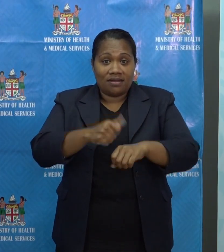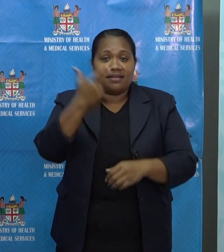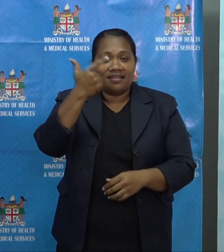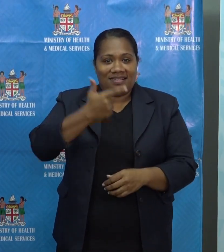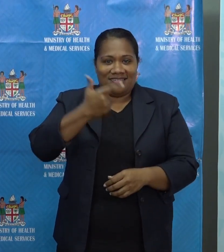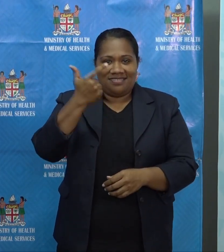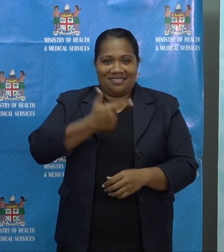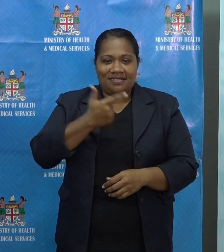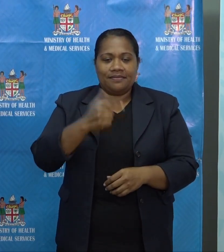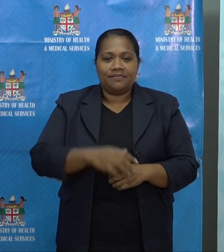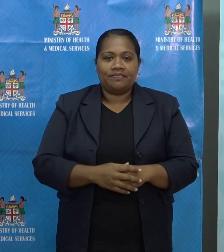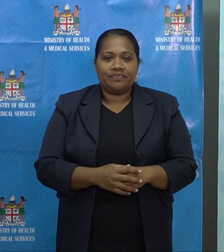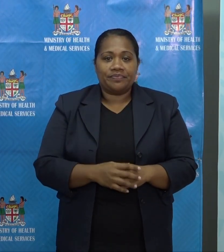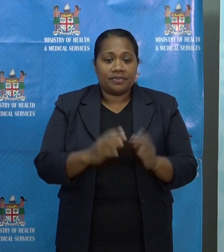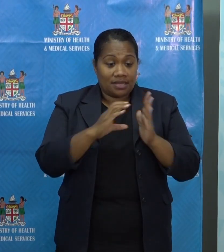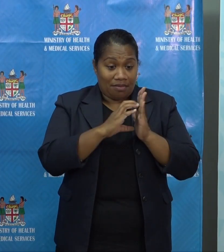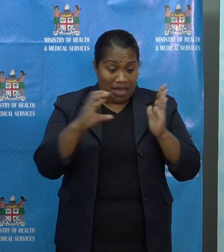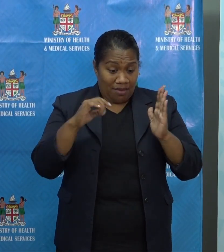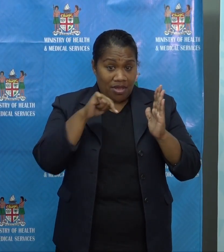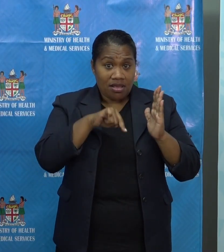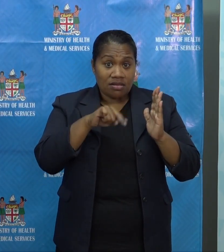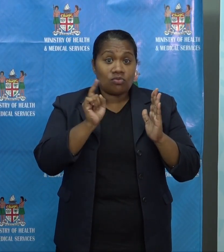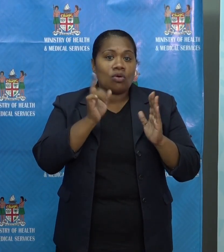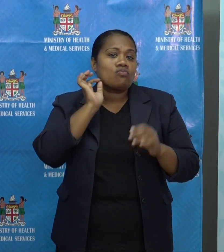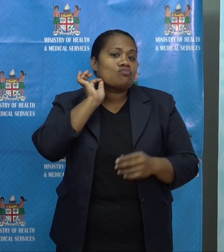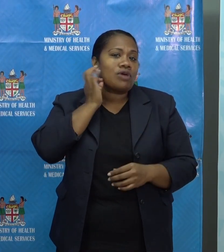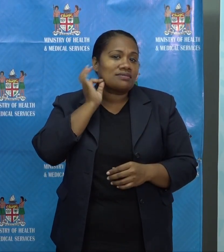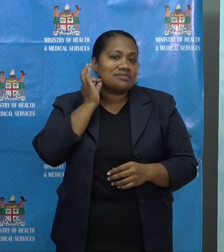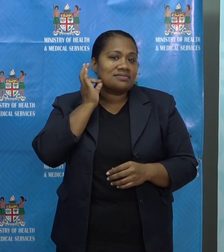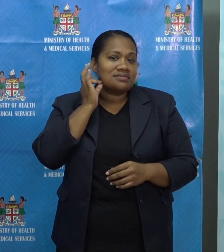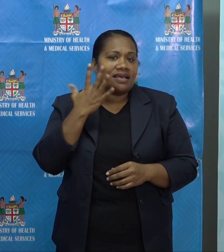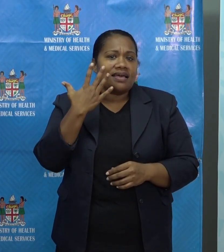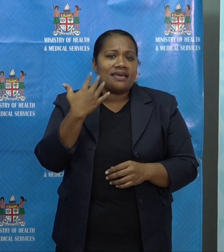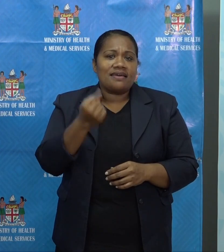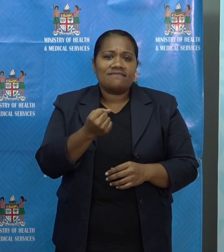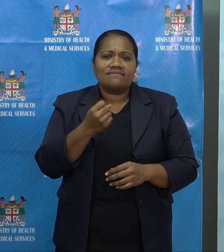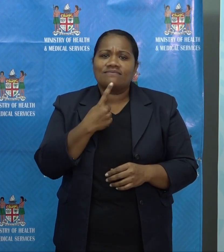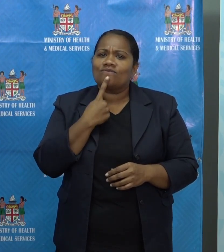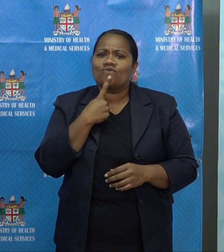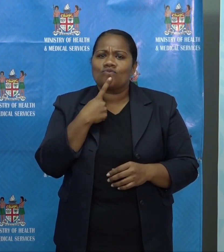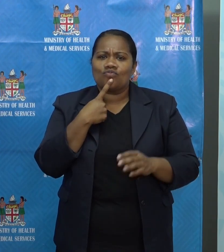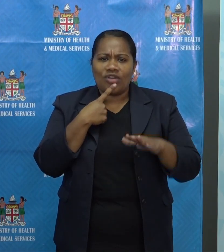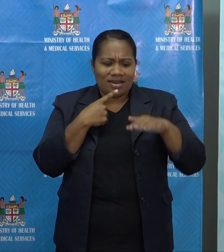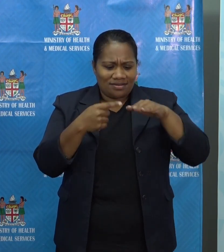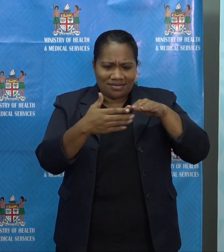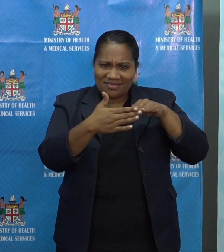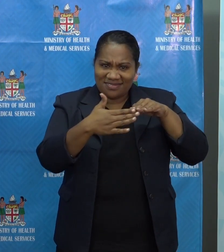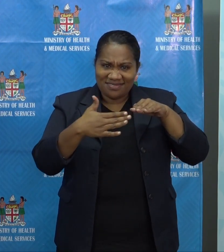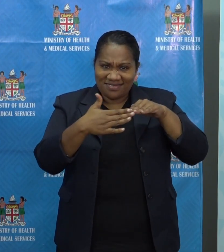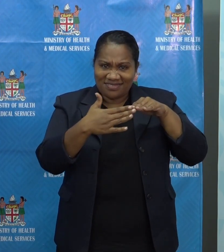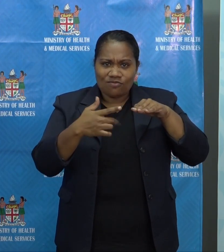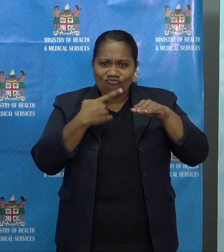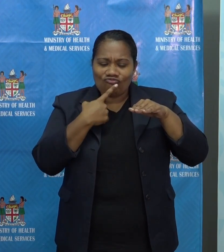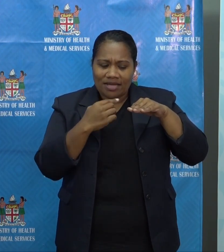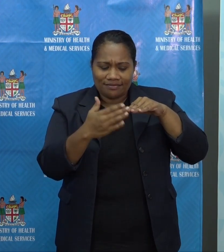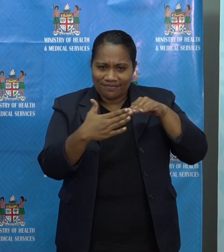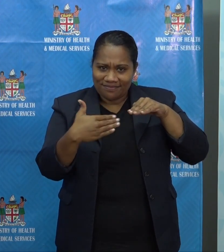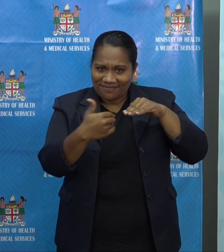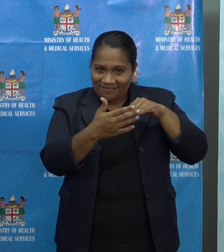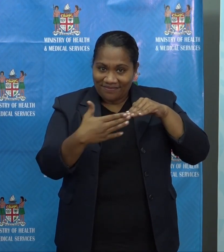The minibus is white. It has a red-painted front bumper with a license number